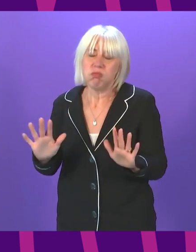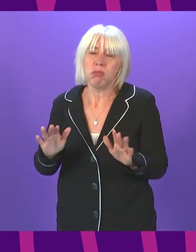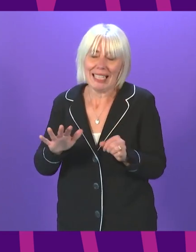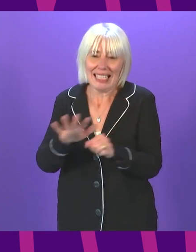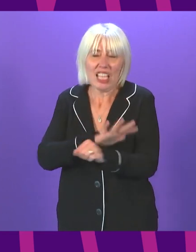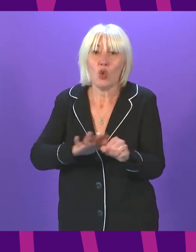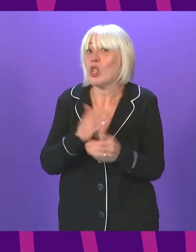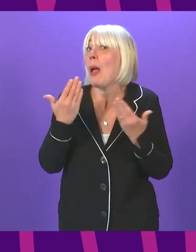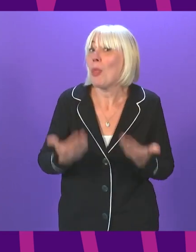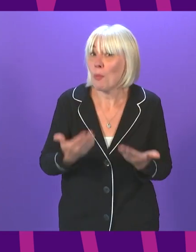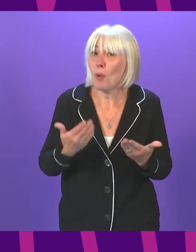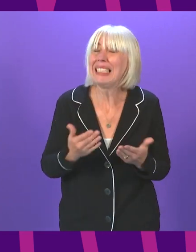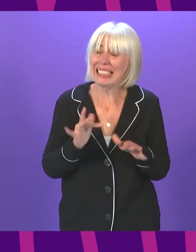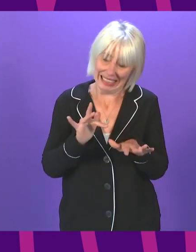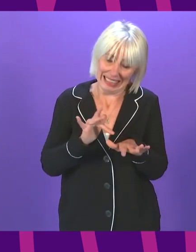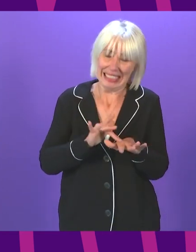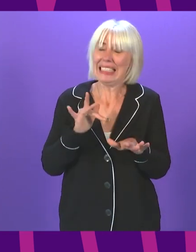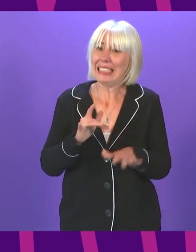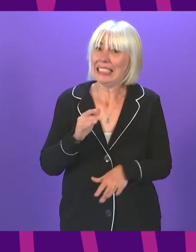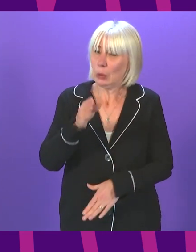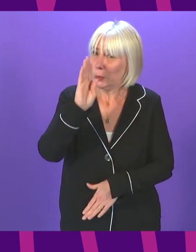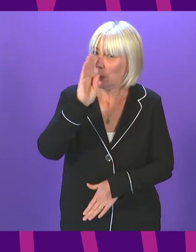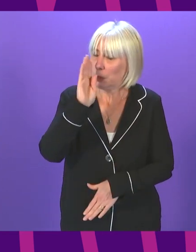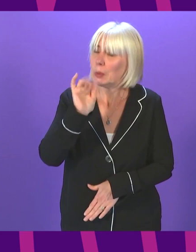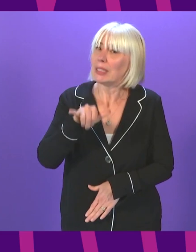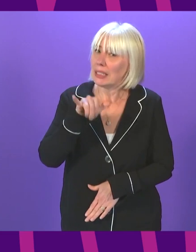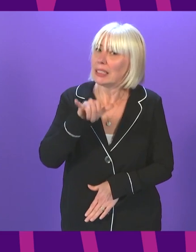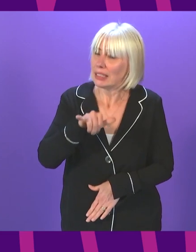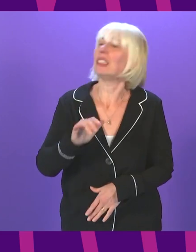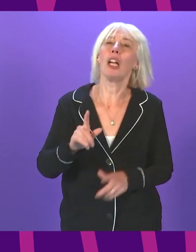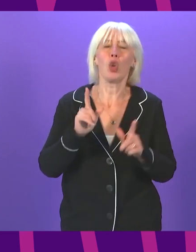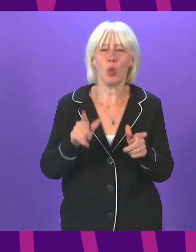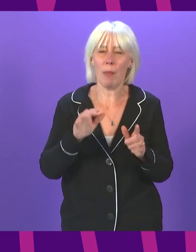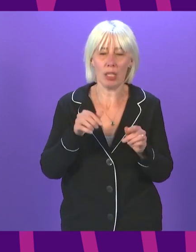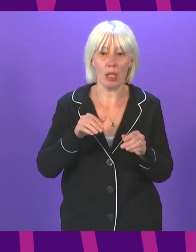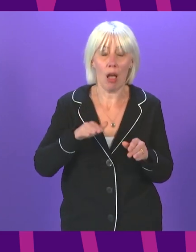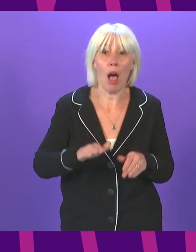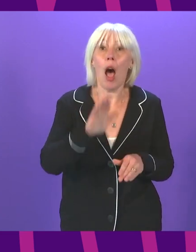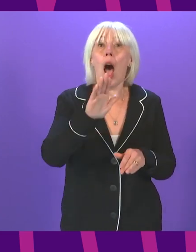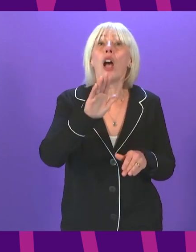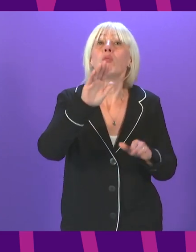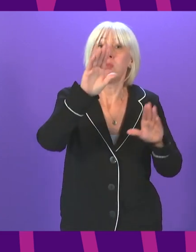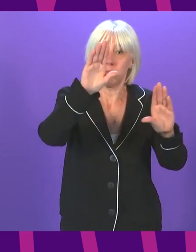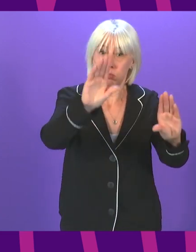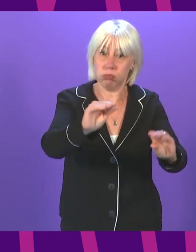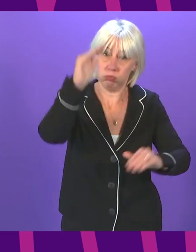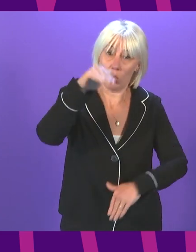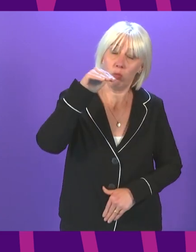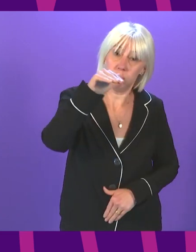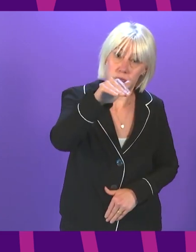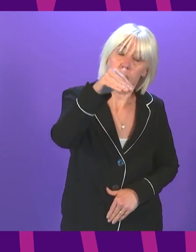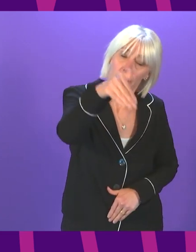we face just now is fragile and serious. We must stem the rise in cases. Obviously, it would not be